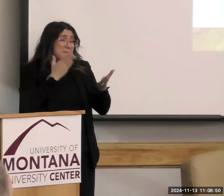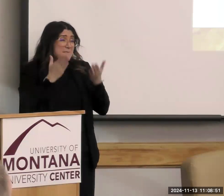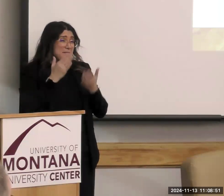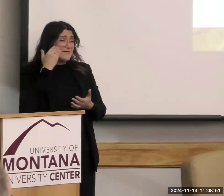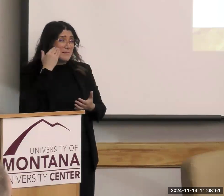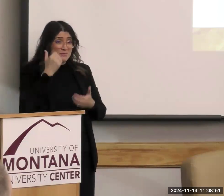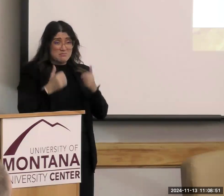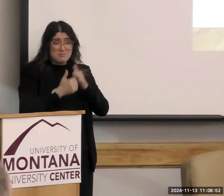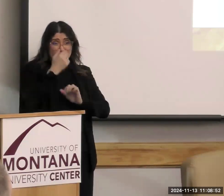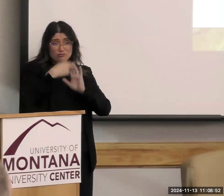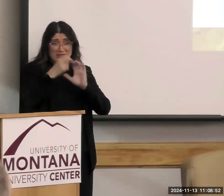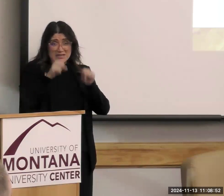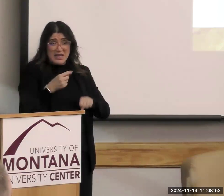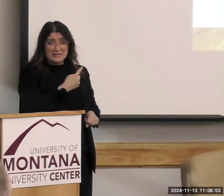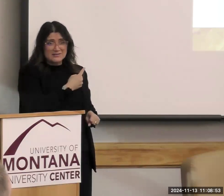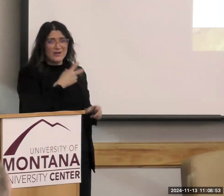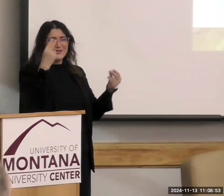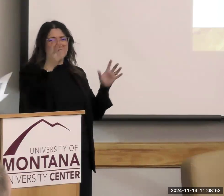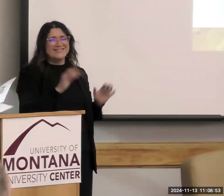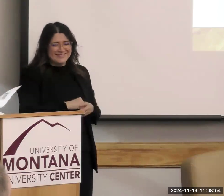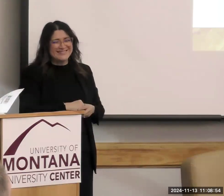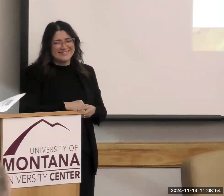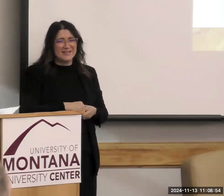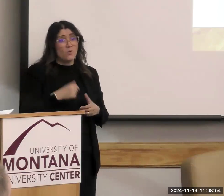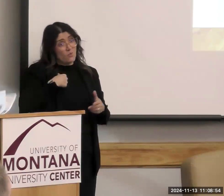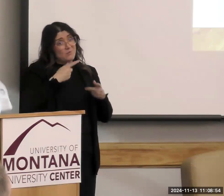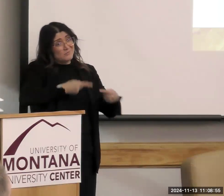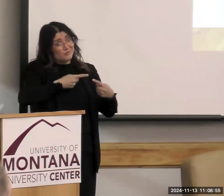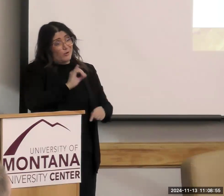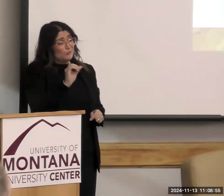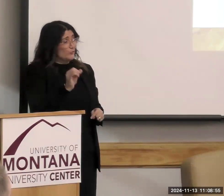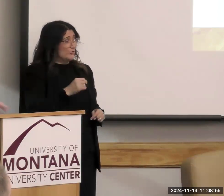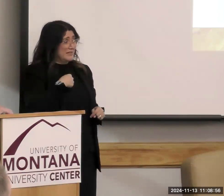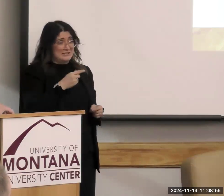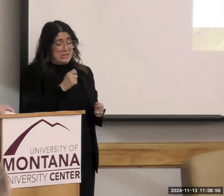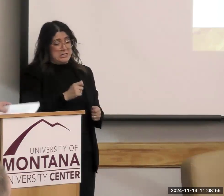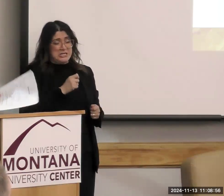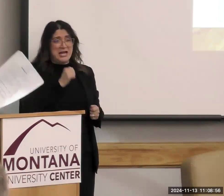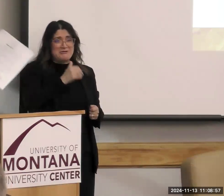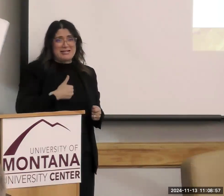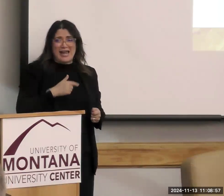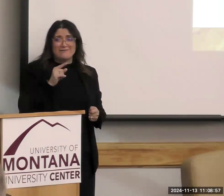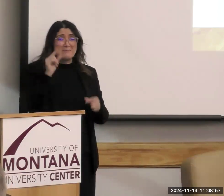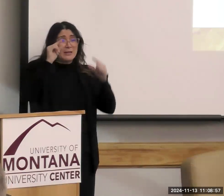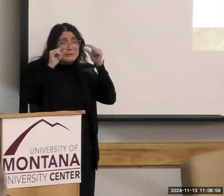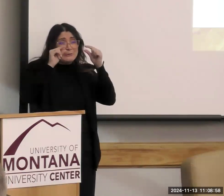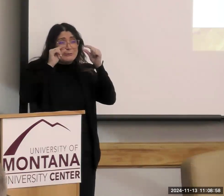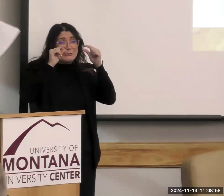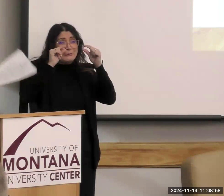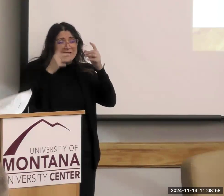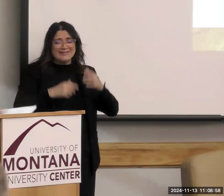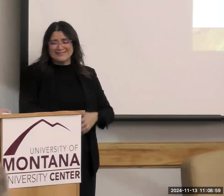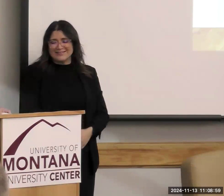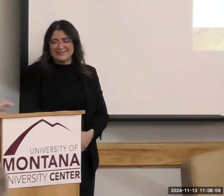read those? No. Well, I'm going to have a hard time, too, because I don't have, this is how big my image is here.